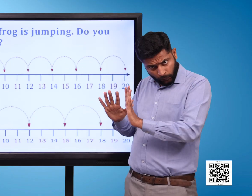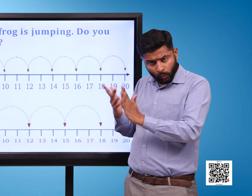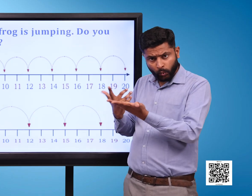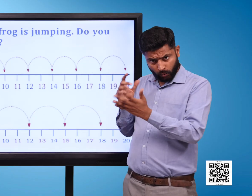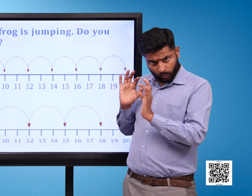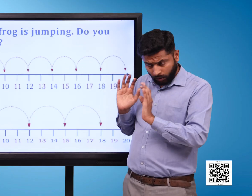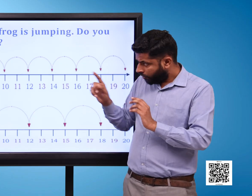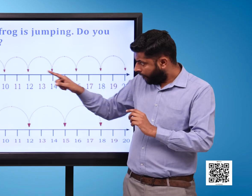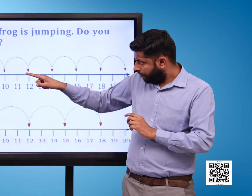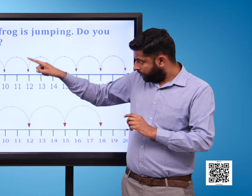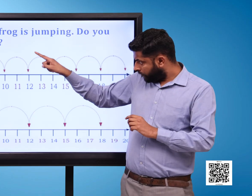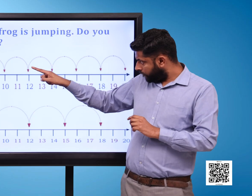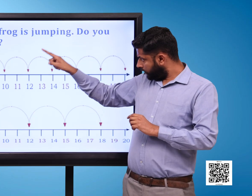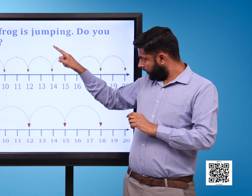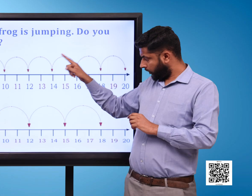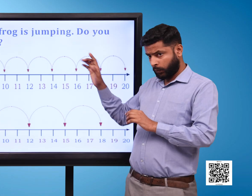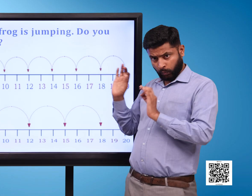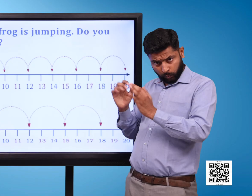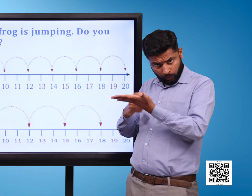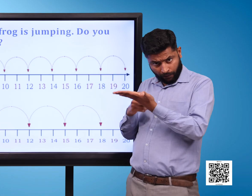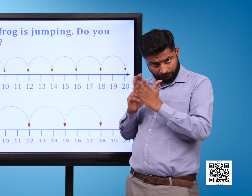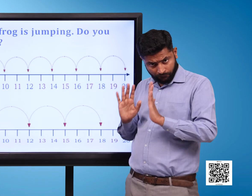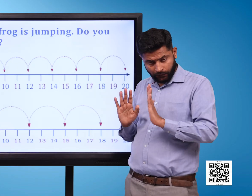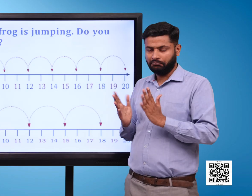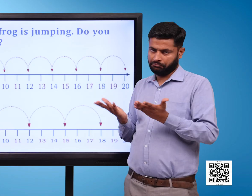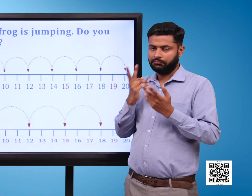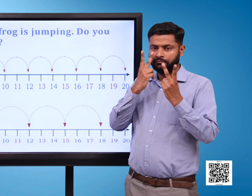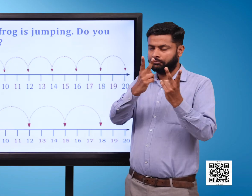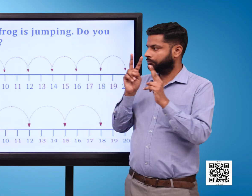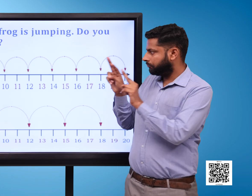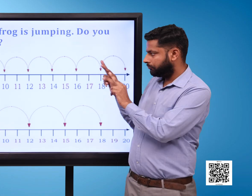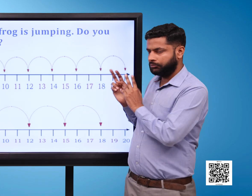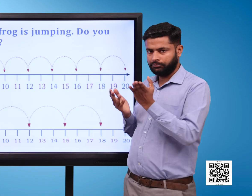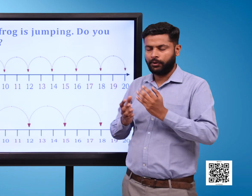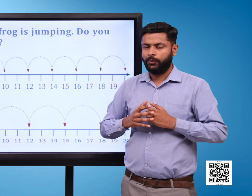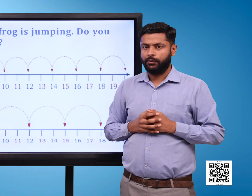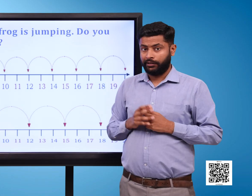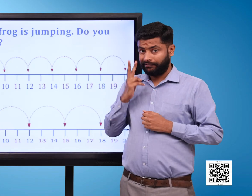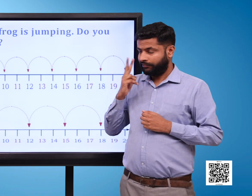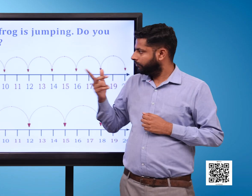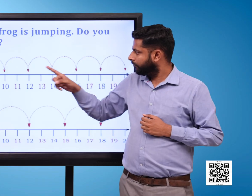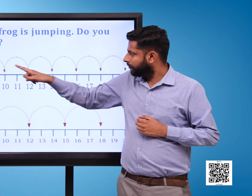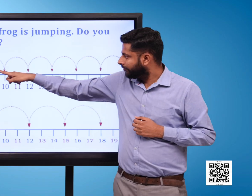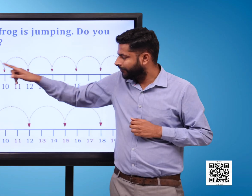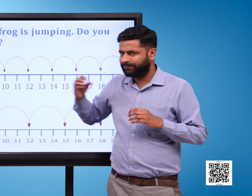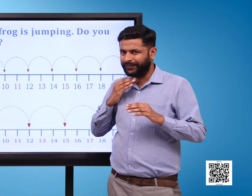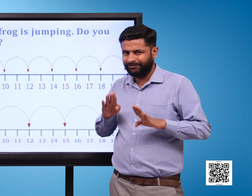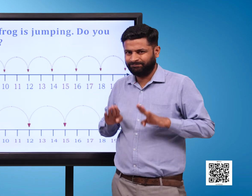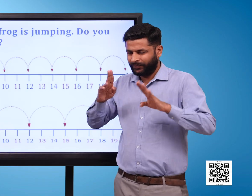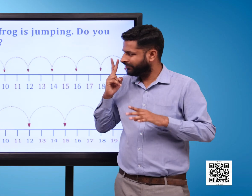which is placed at number 2 Jumps 9 times And in every jump He crosses 2 points That is From